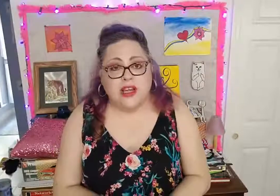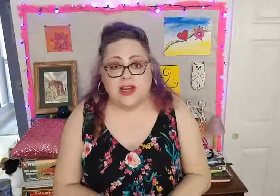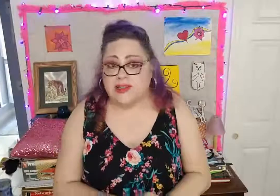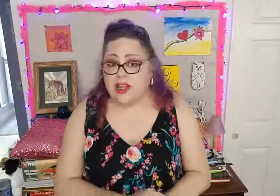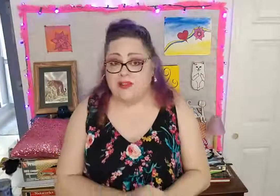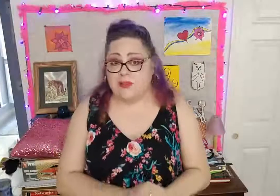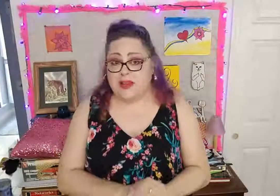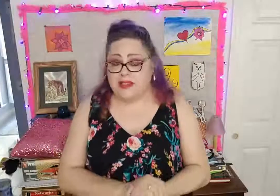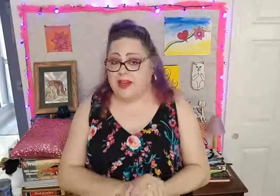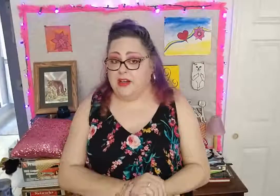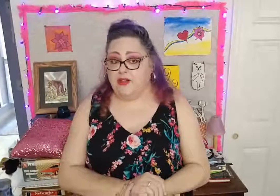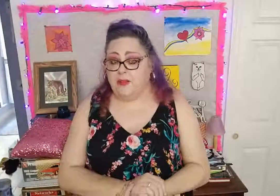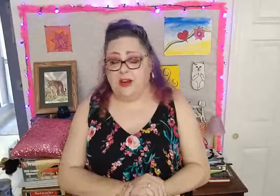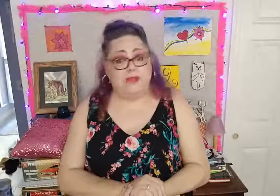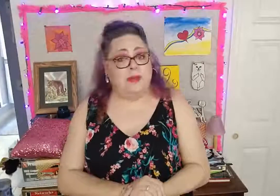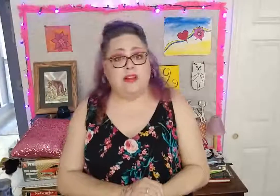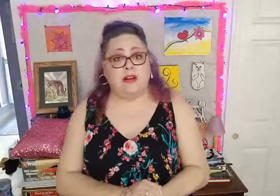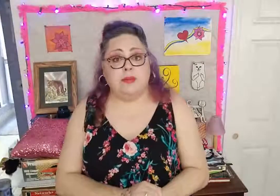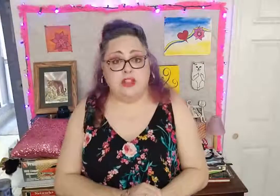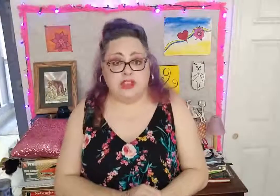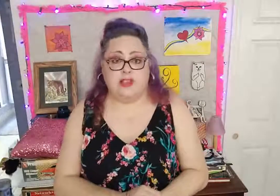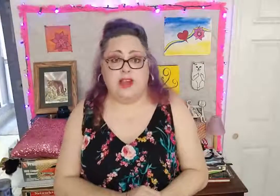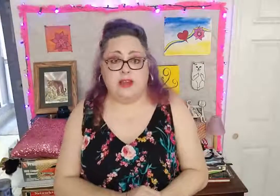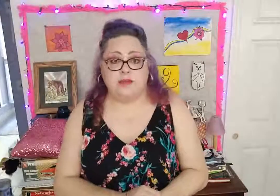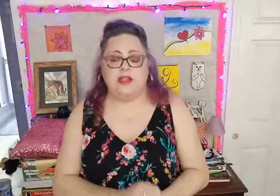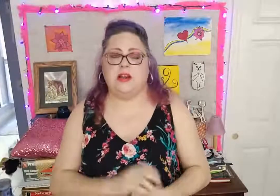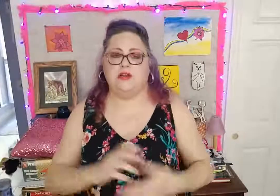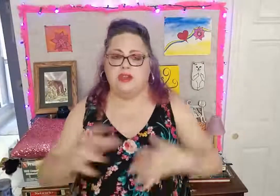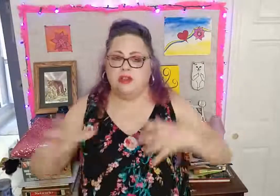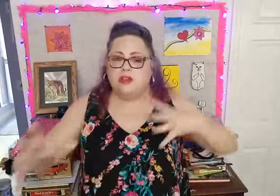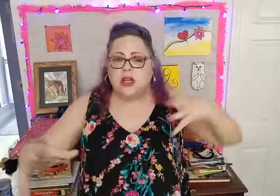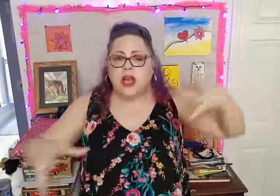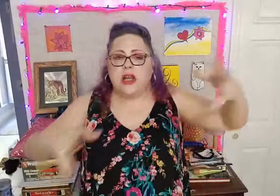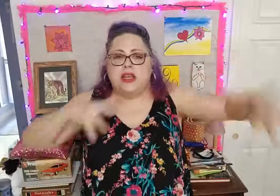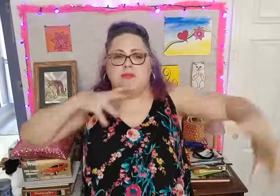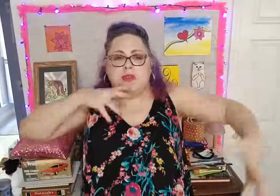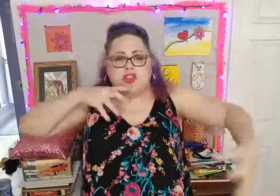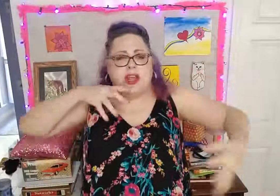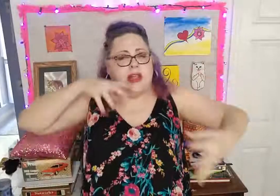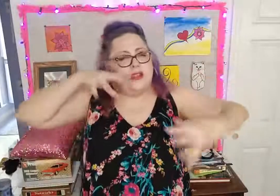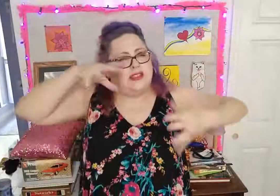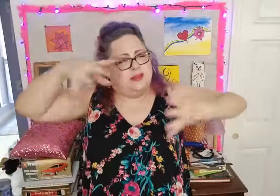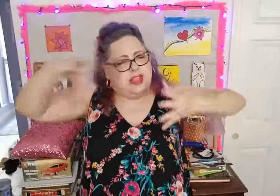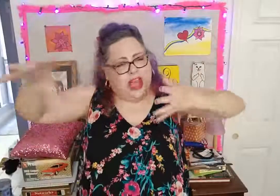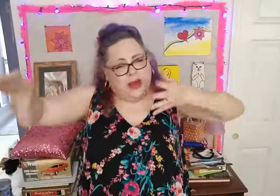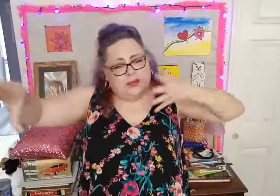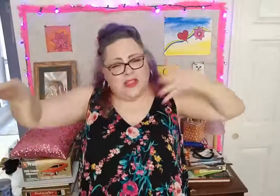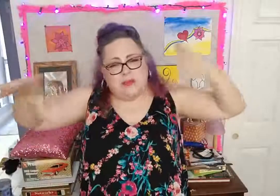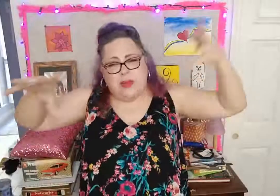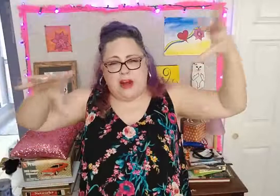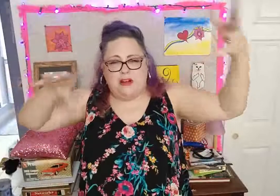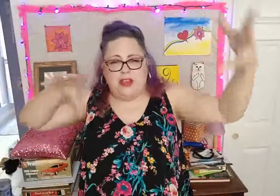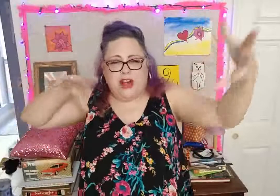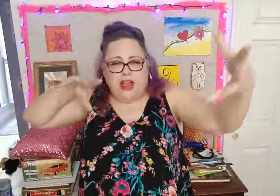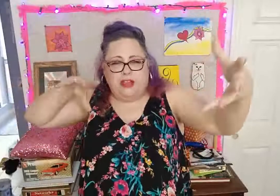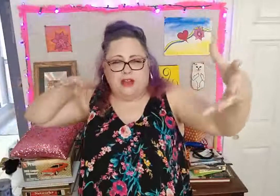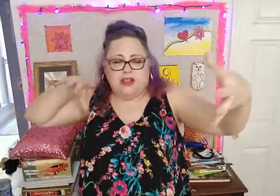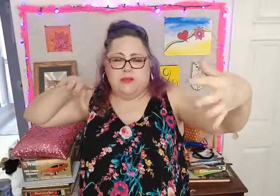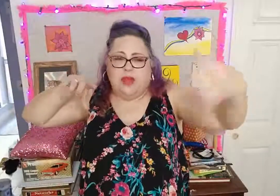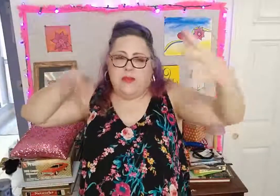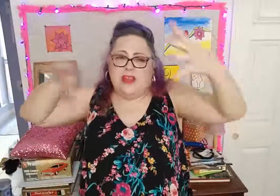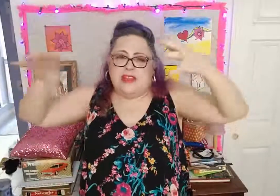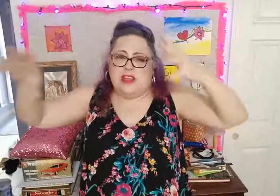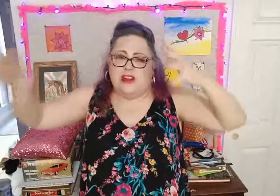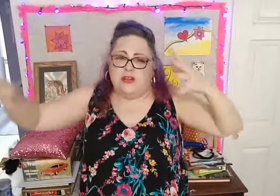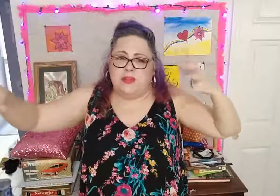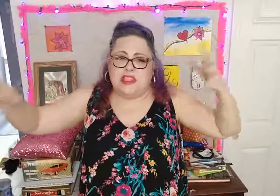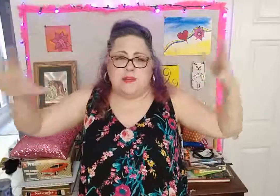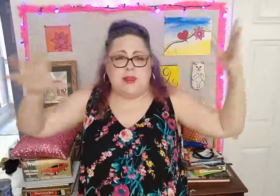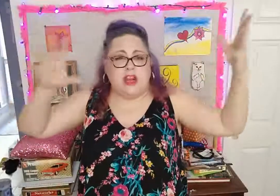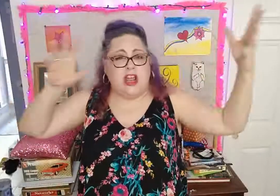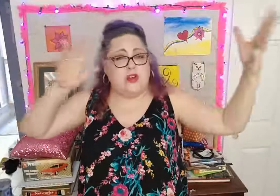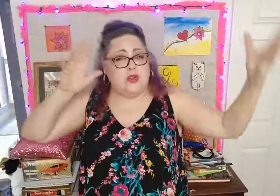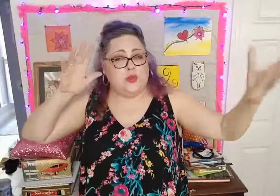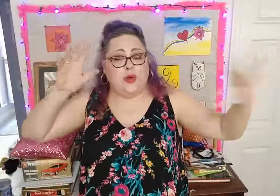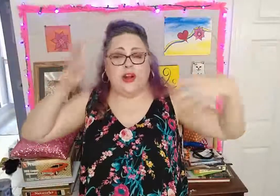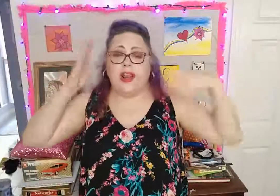It's not even my second trip there. I've been there a bunch of times, you know, just trying to give them a chance. Sometimes it's better than others. Maybe it's hit or miss depending on who's working.